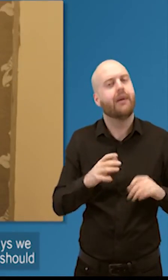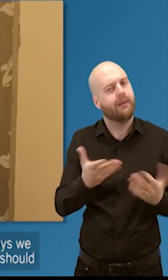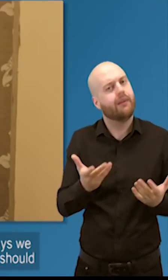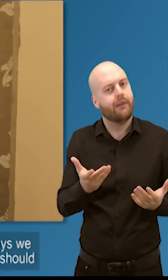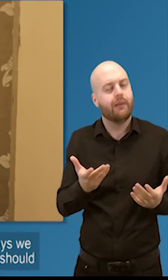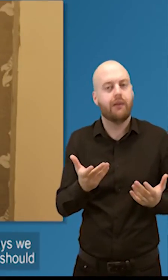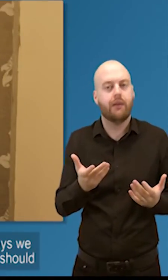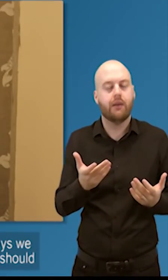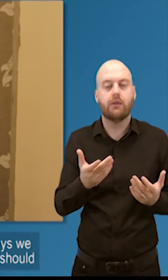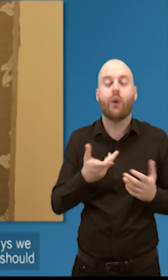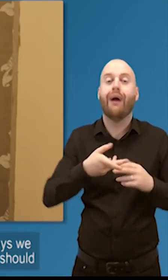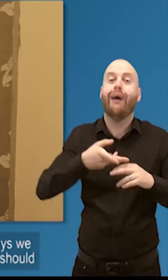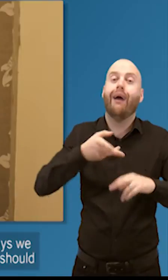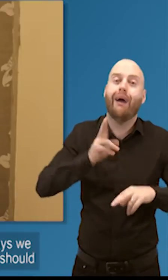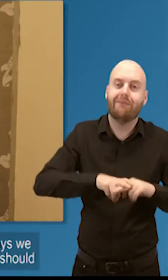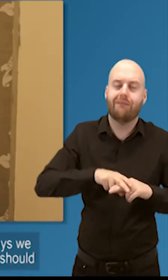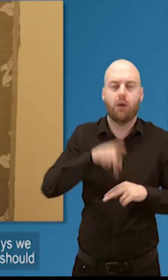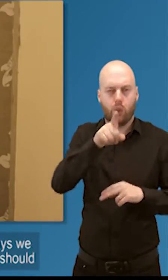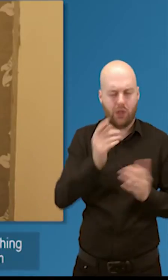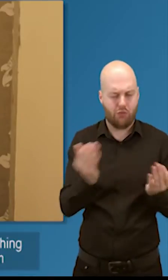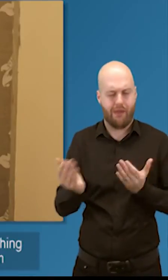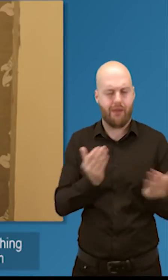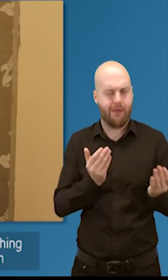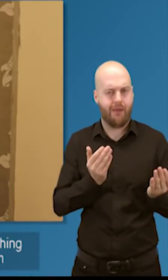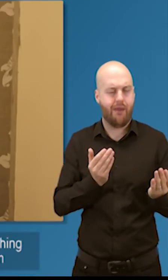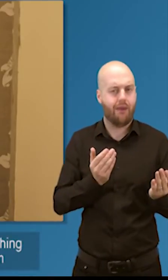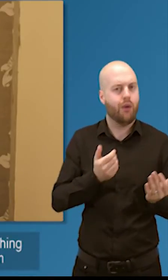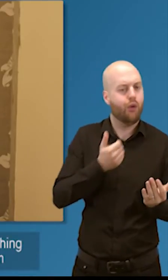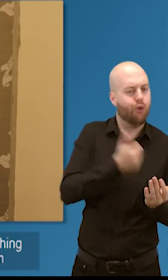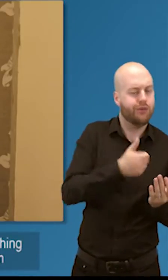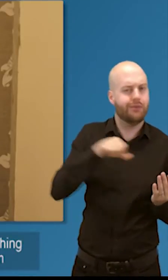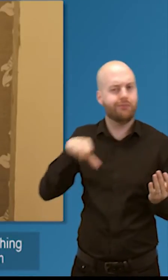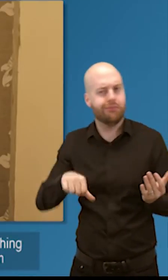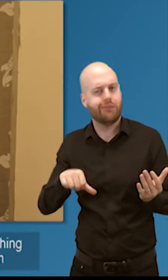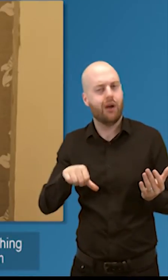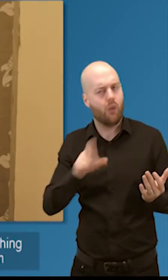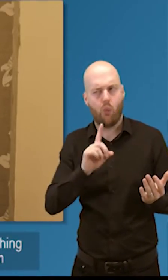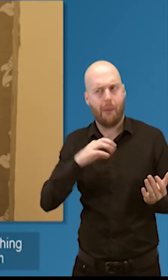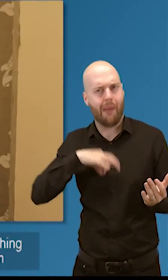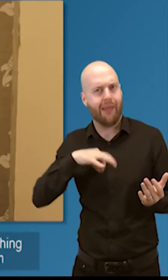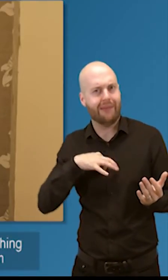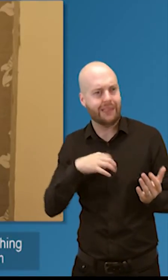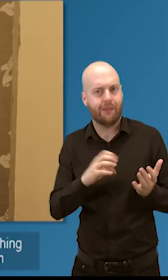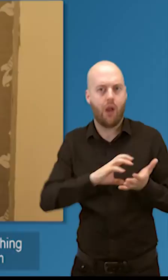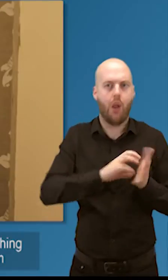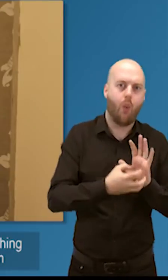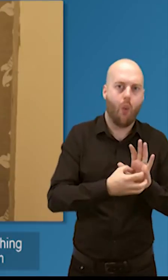as soon as people see that they should be thinking well that's okay somebody is watching over them that's pretty good we'll